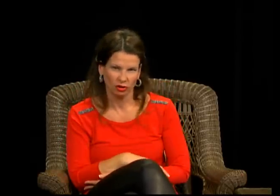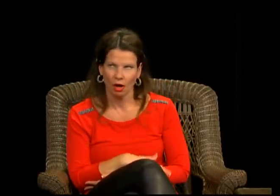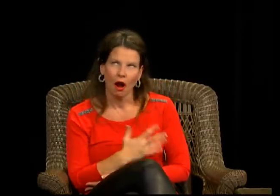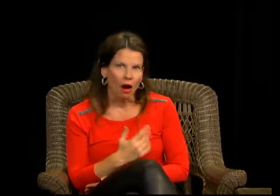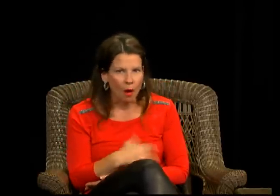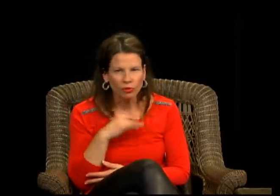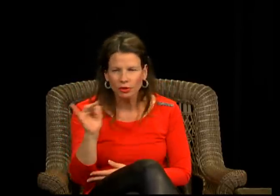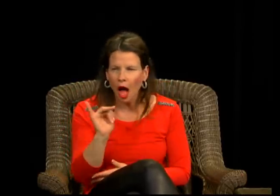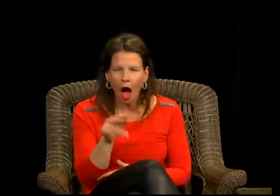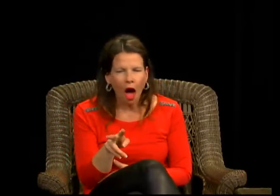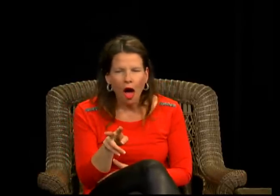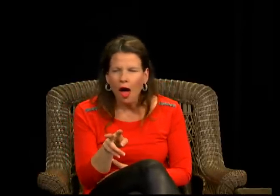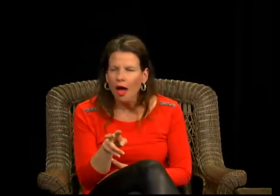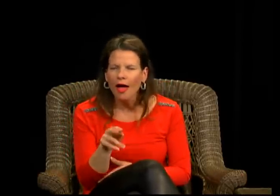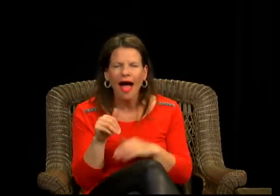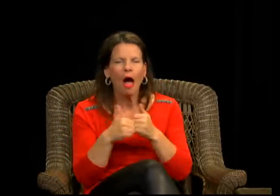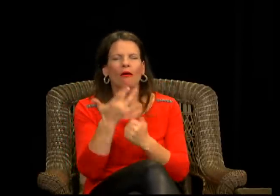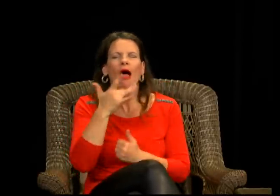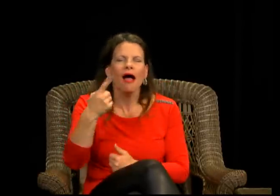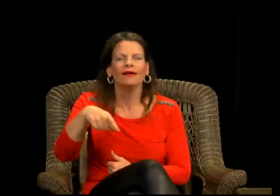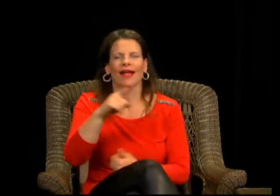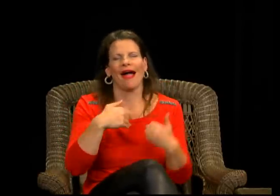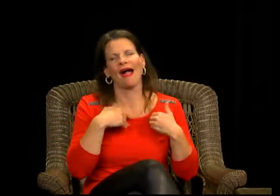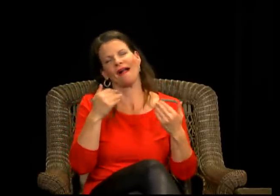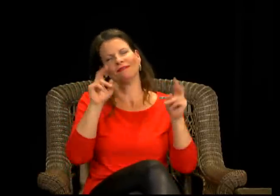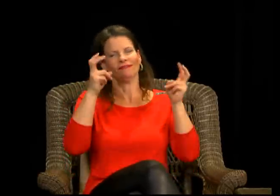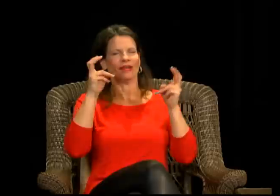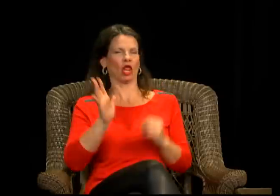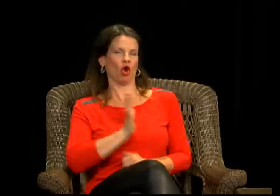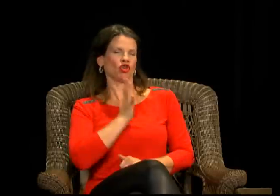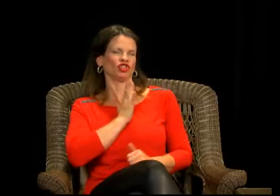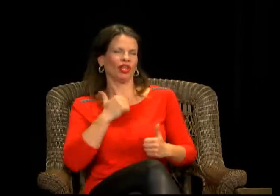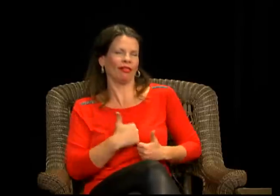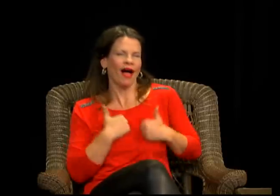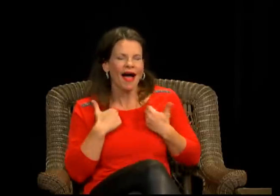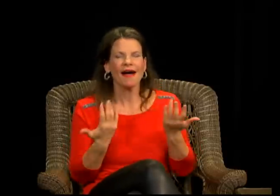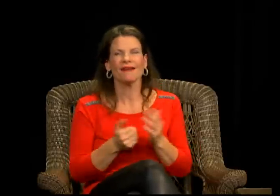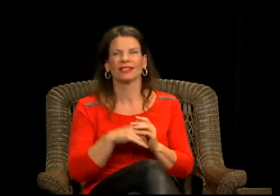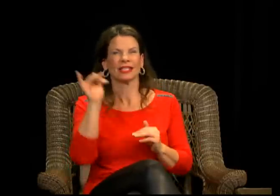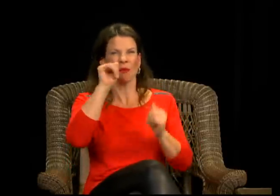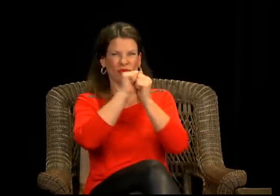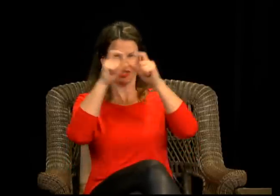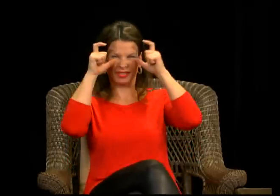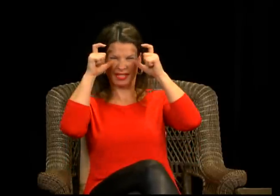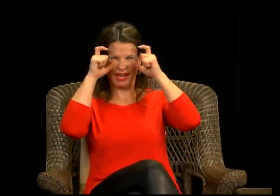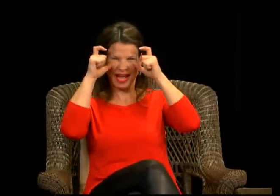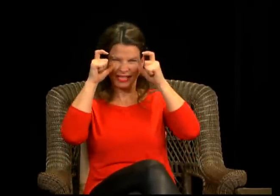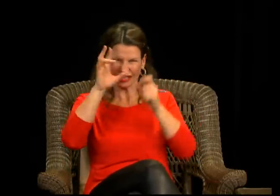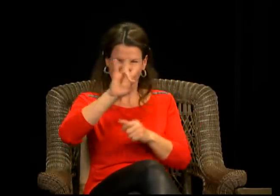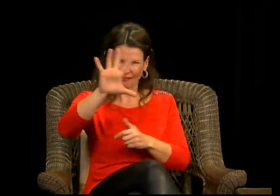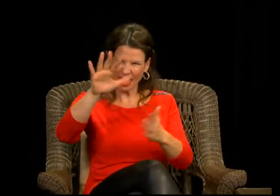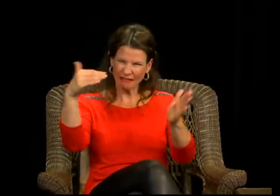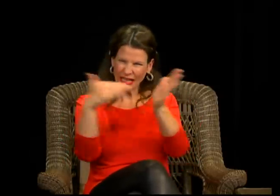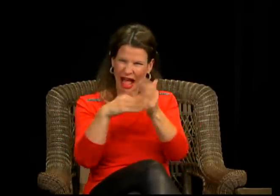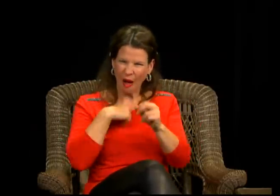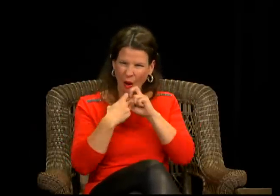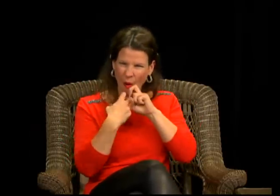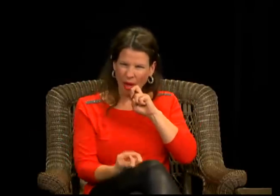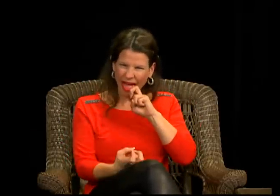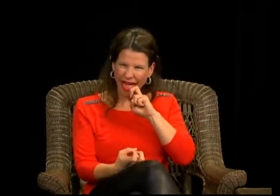I mean, to them, $5,000 is like $5 to us. They'll spend $5,000 at a drop of a hat on a pair of shoes. They don't even think